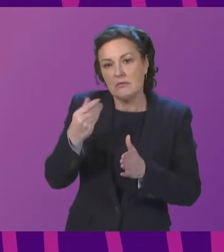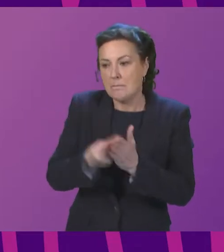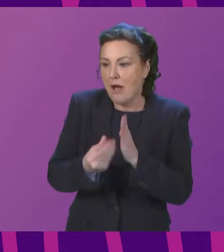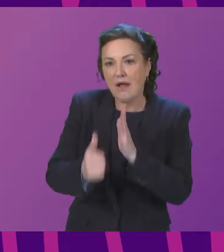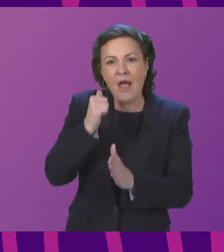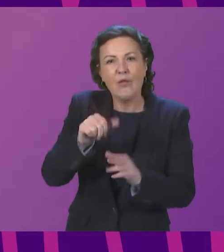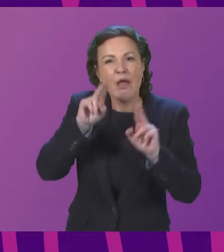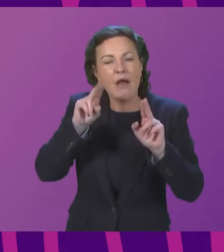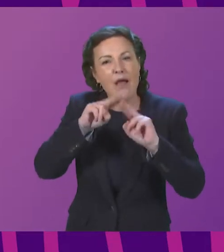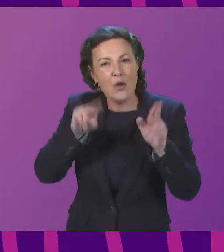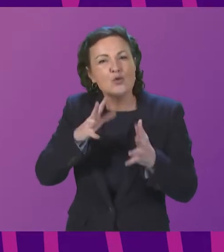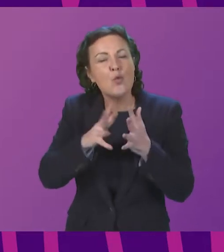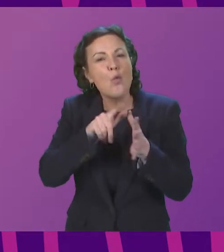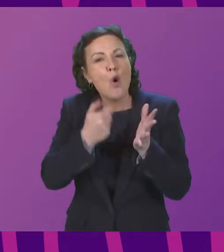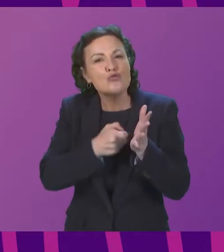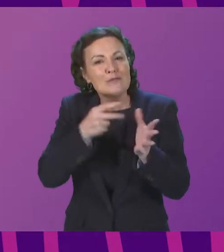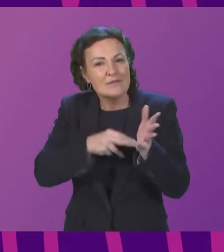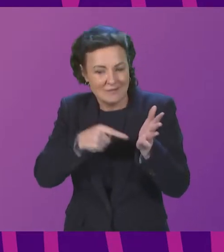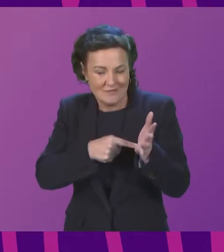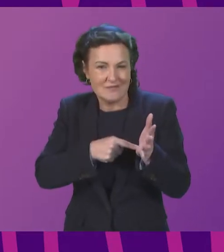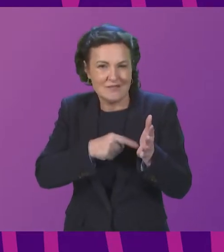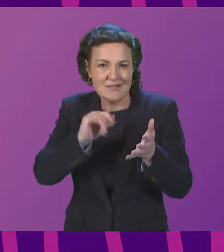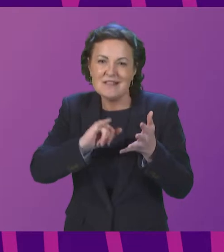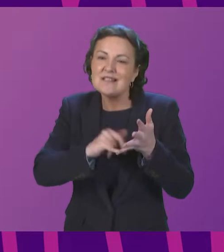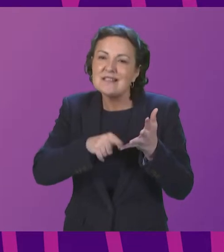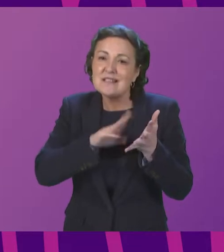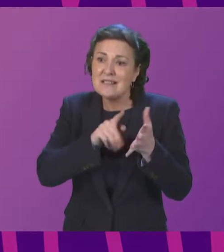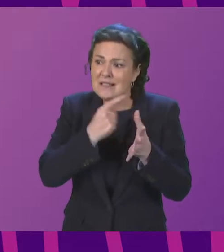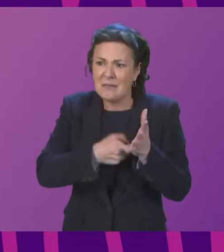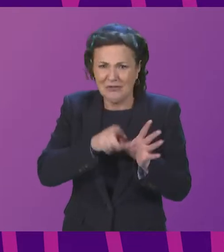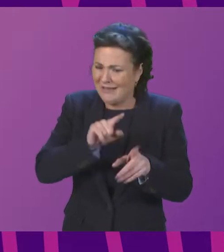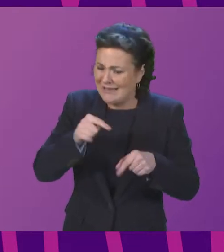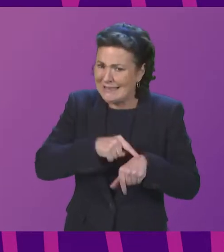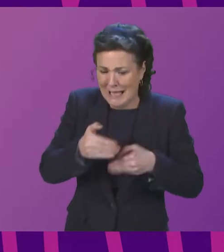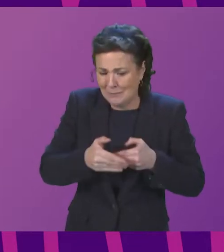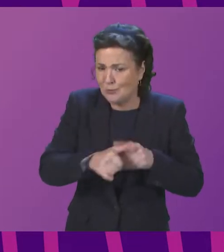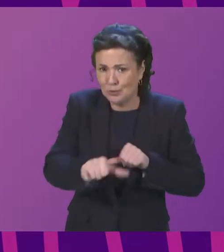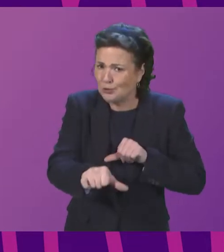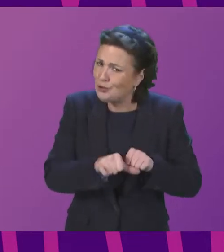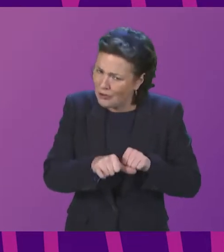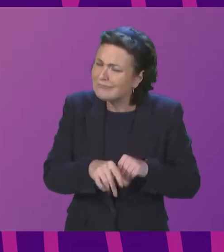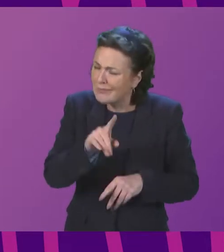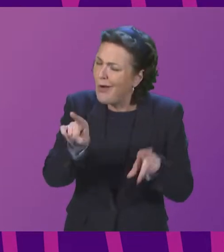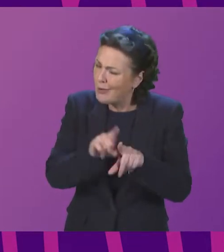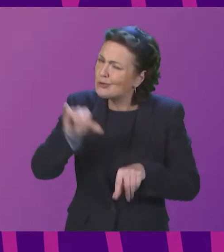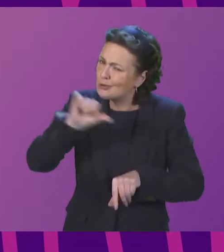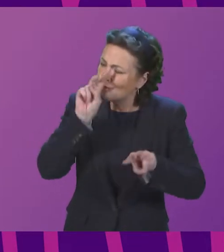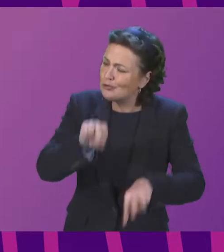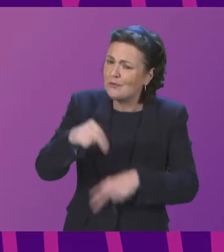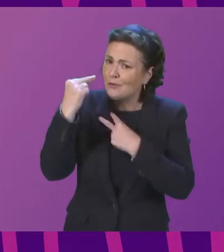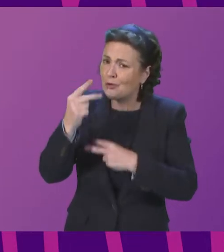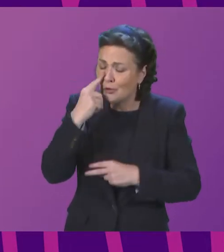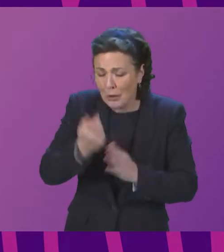for the whole year's council tax should be applied when falling behind one month's payment, and a review of how CTR is promoted